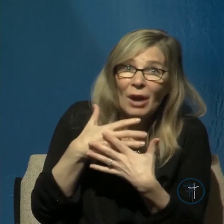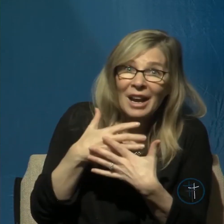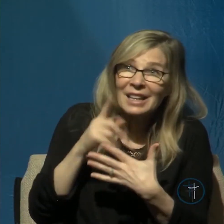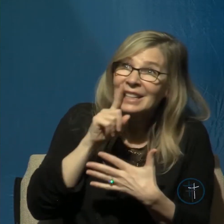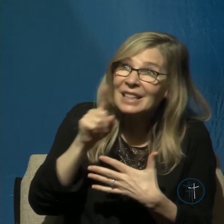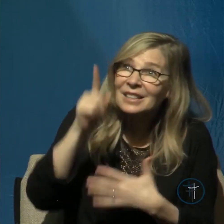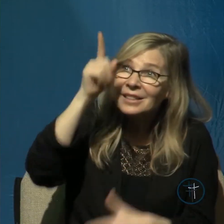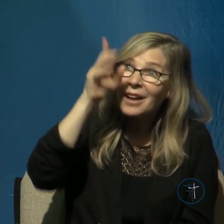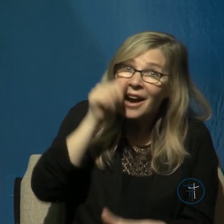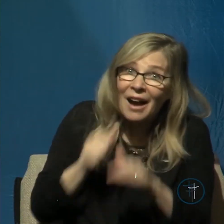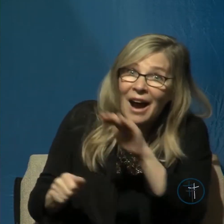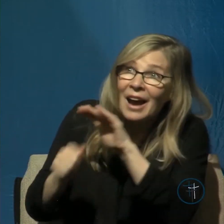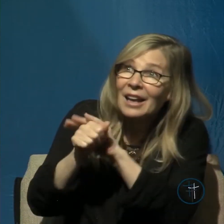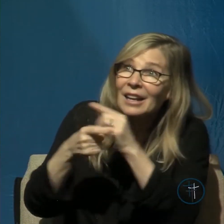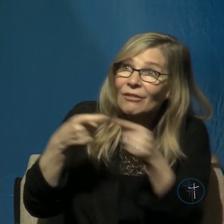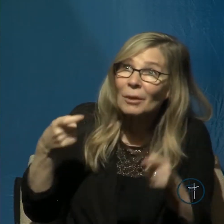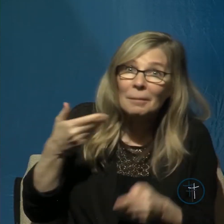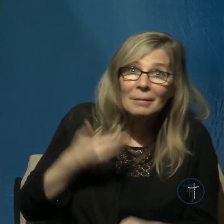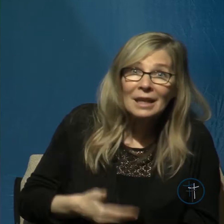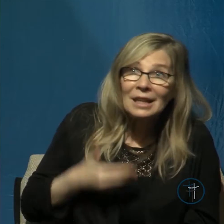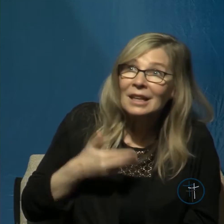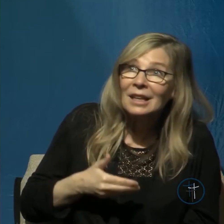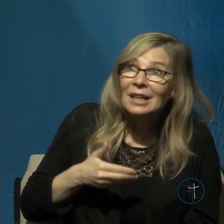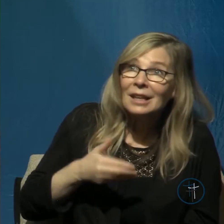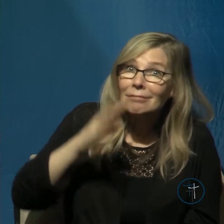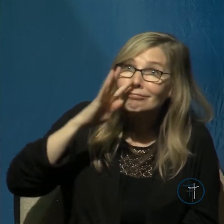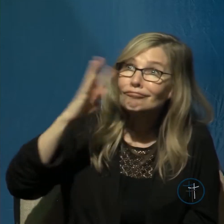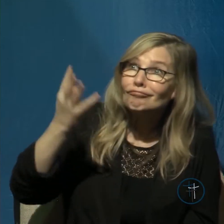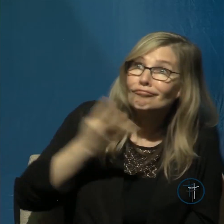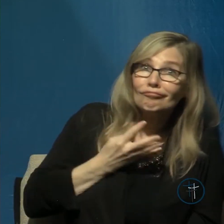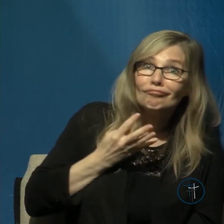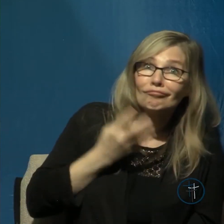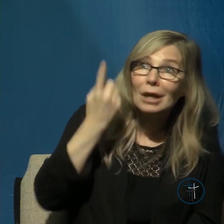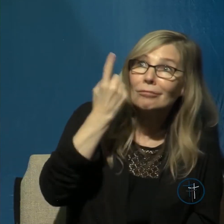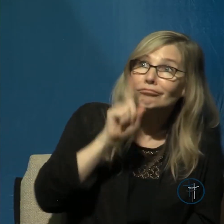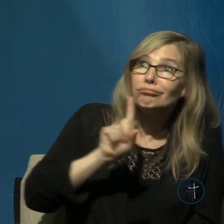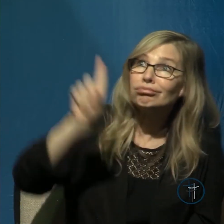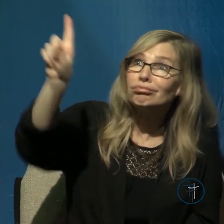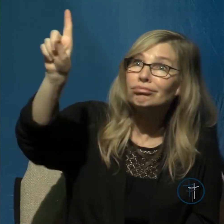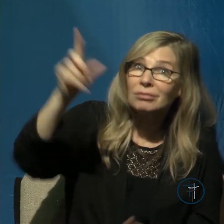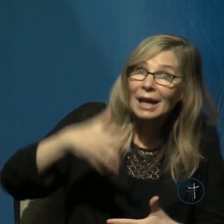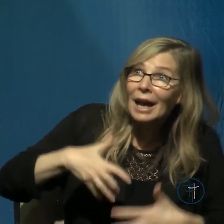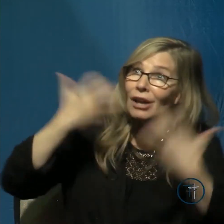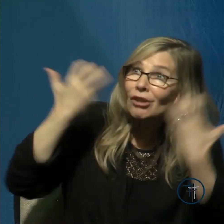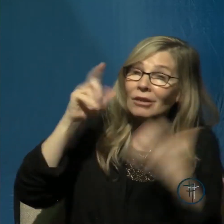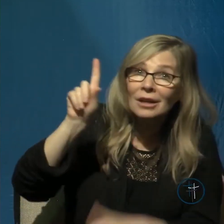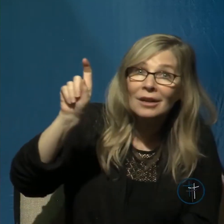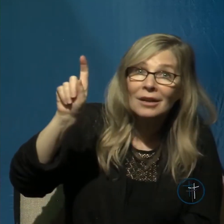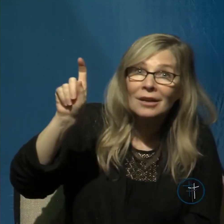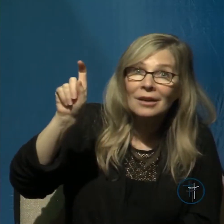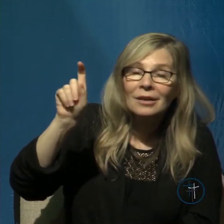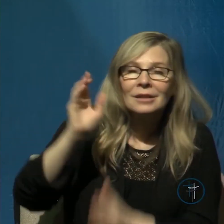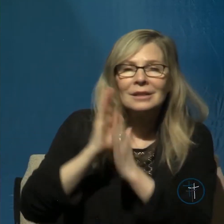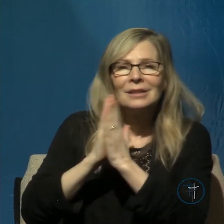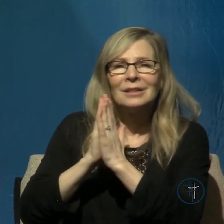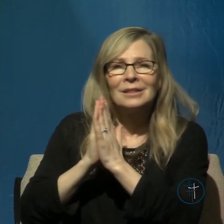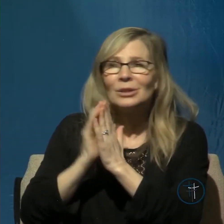face from him and turning away from him in anger. And so he prays, do not abandon me.